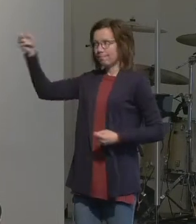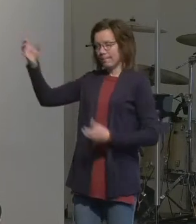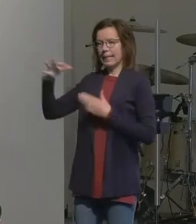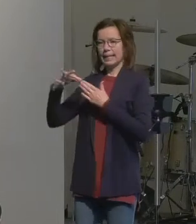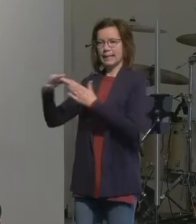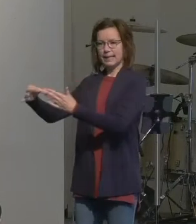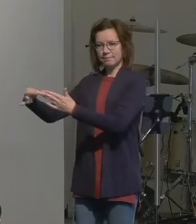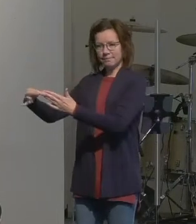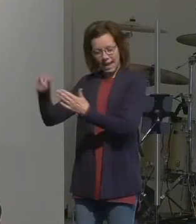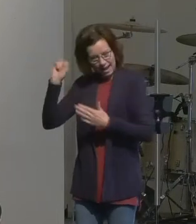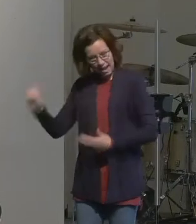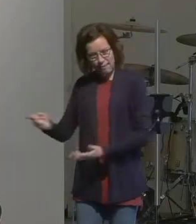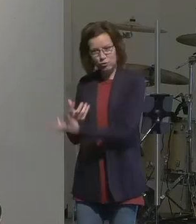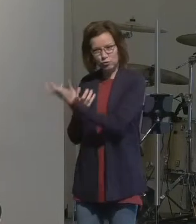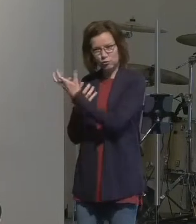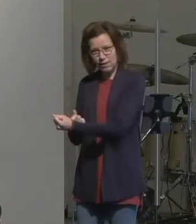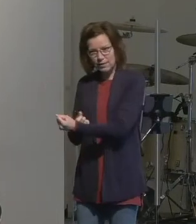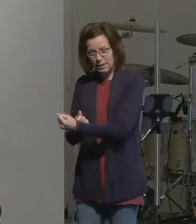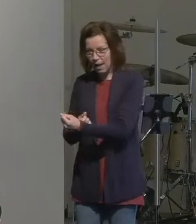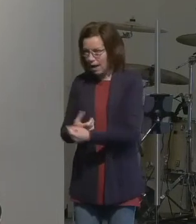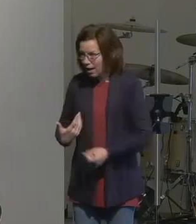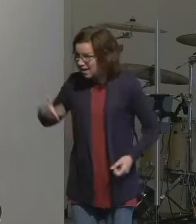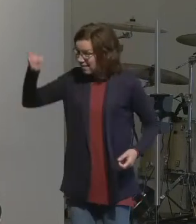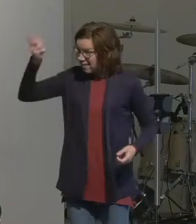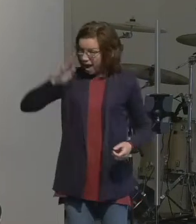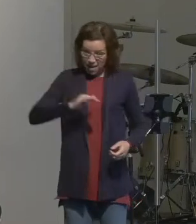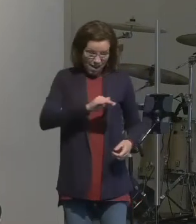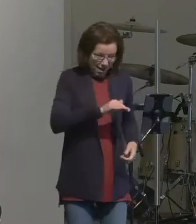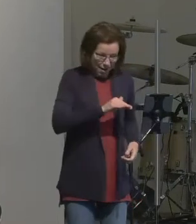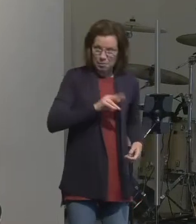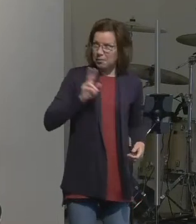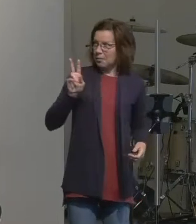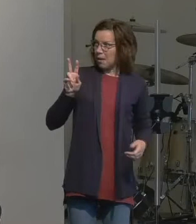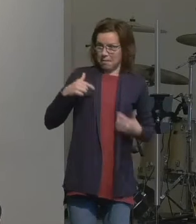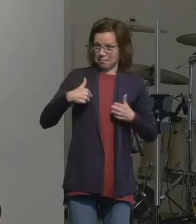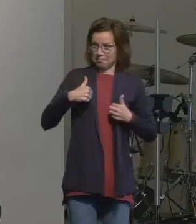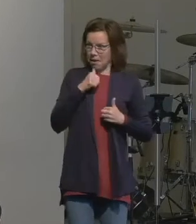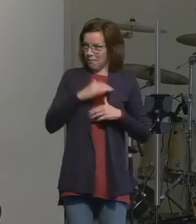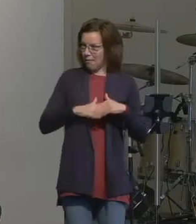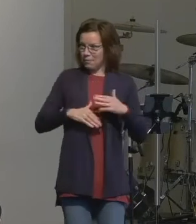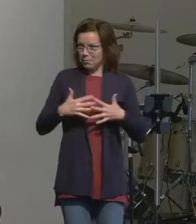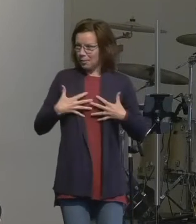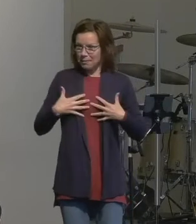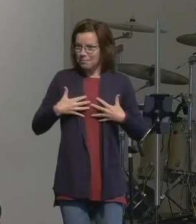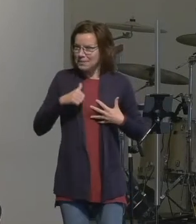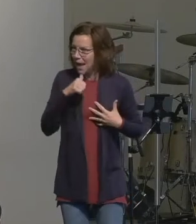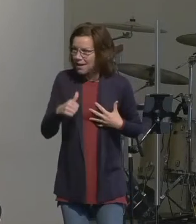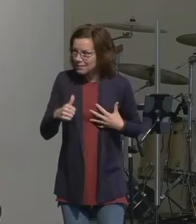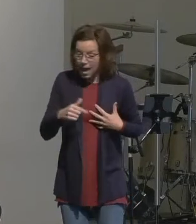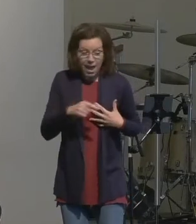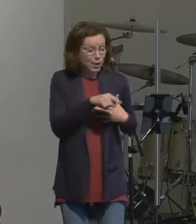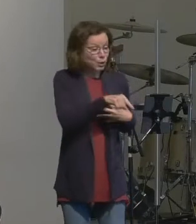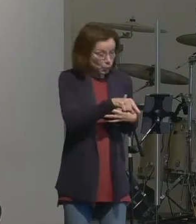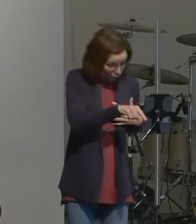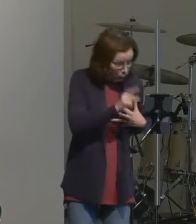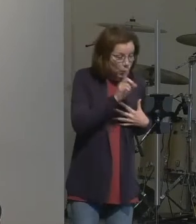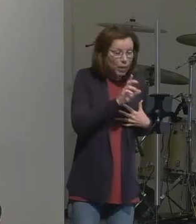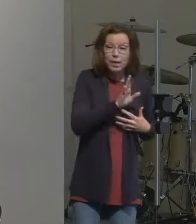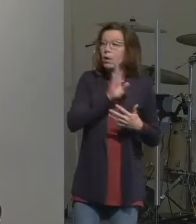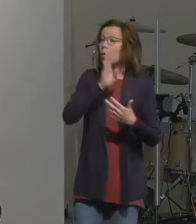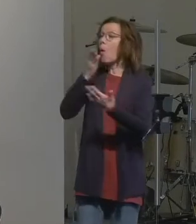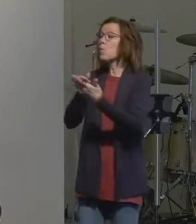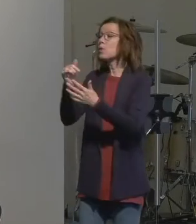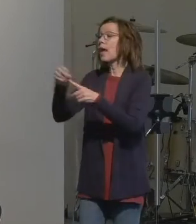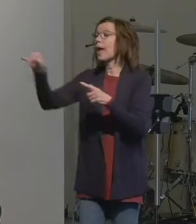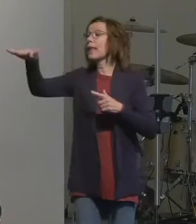and God engages him in a way that even I'm not all that comfortable with to be honest because after he does this he says and go to a land I will show you